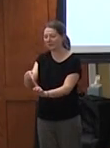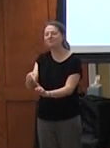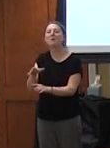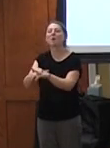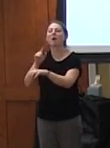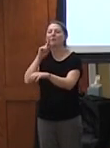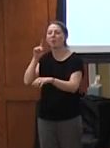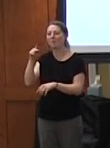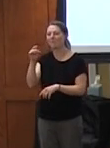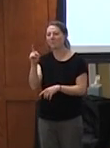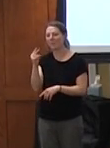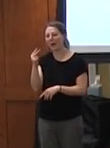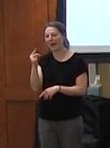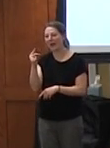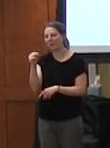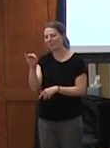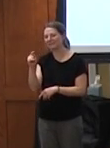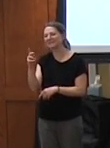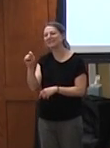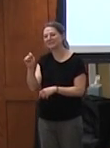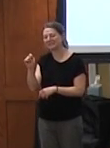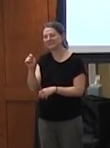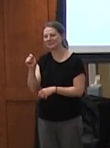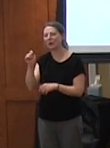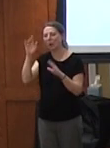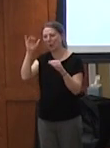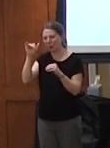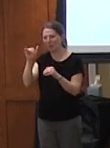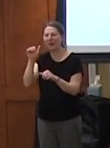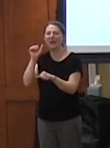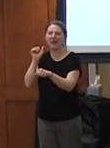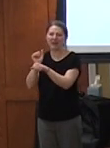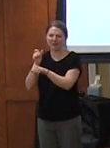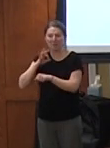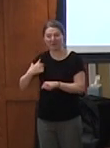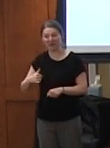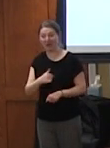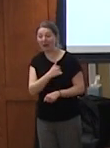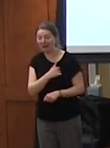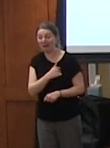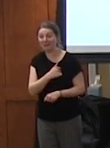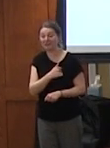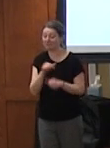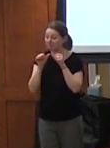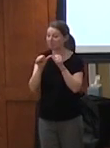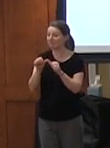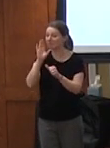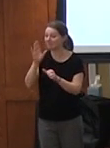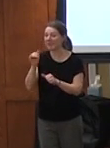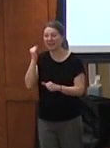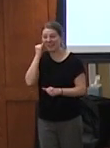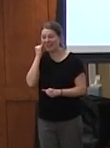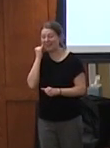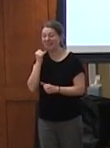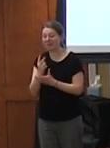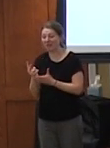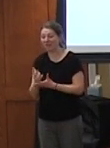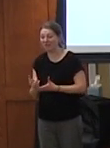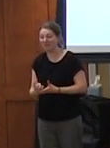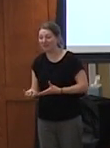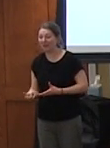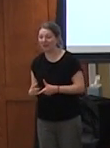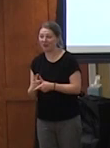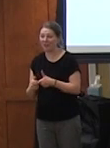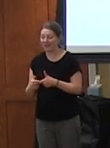pragmatists determine what's true by what works for us if it doesn't work for you to keep hoping and maybe you